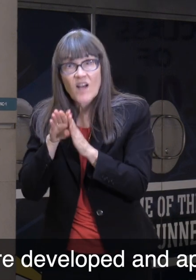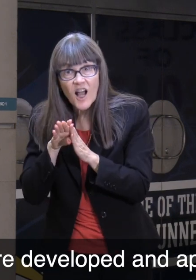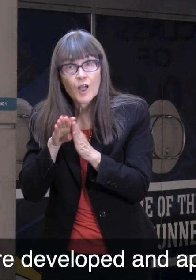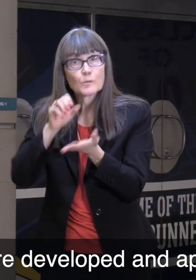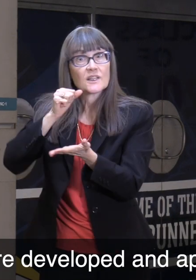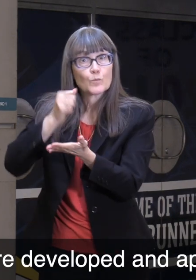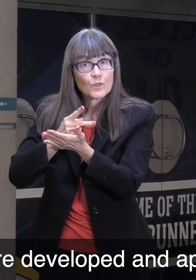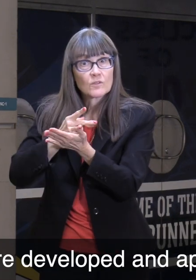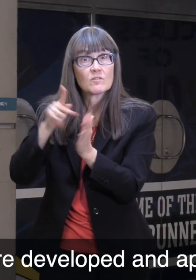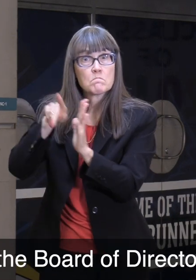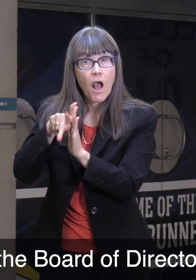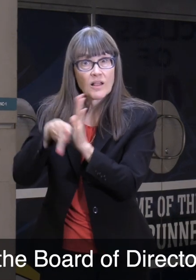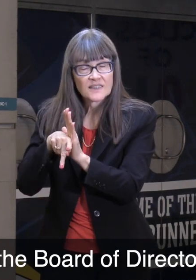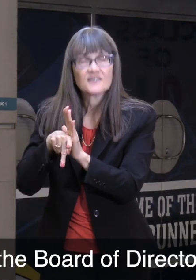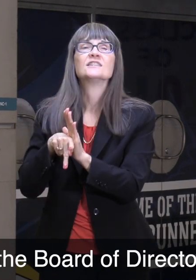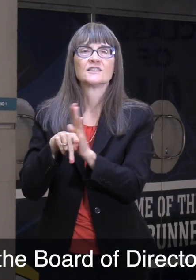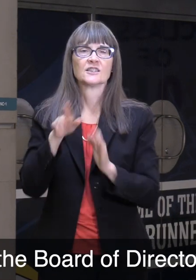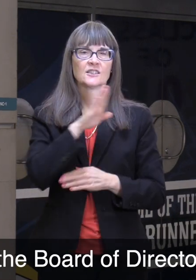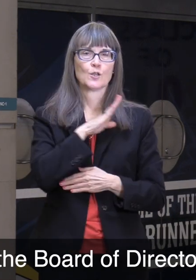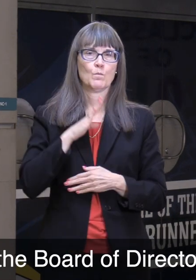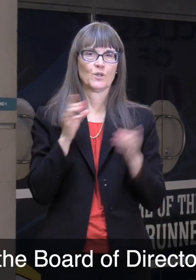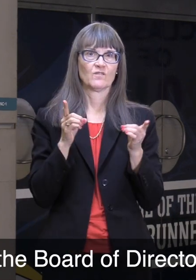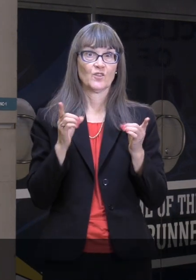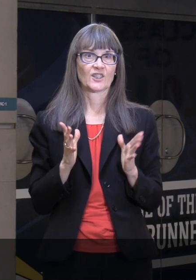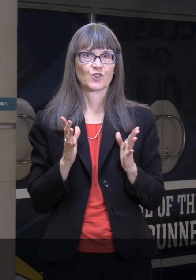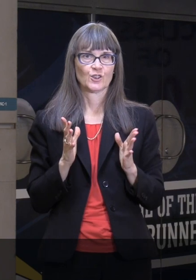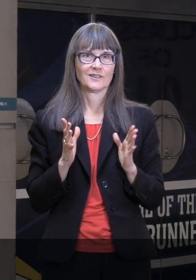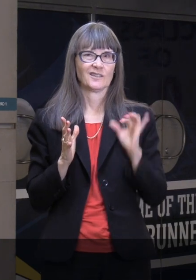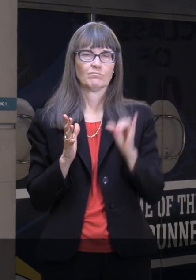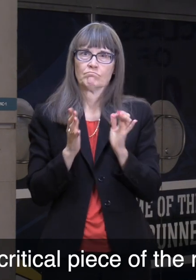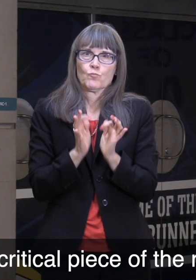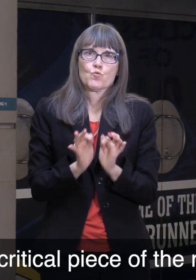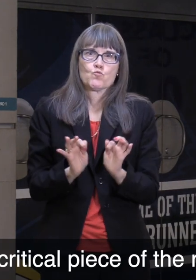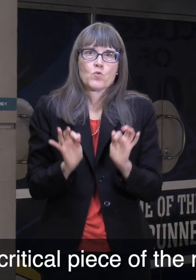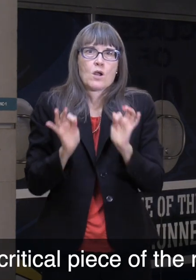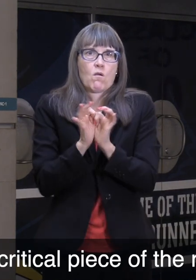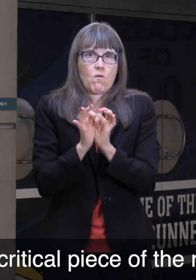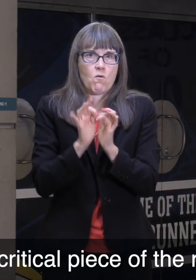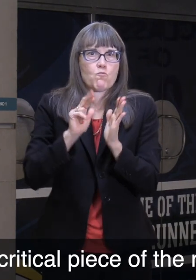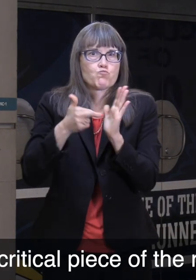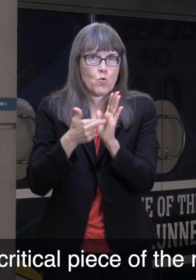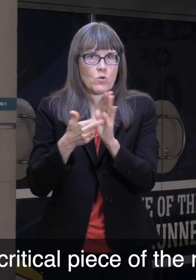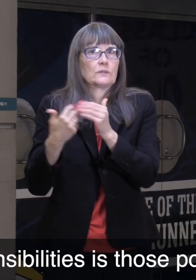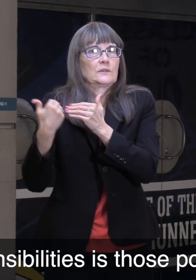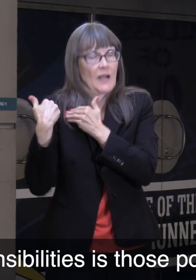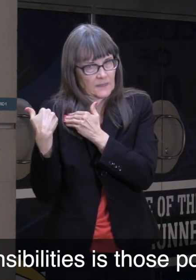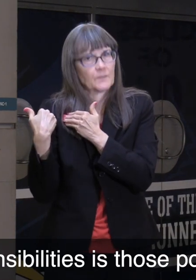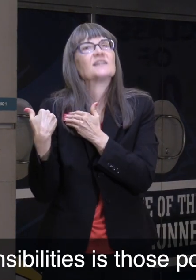and approved by the Board of Directors. That is a critical piece of the roles and responsibilities,